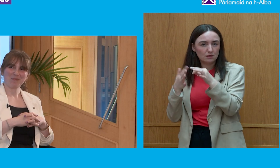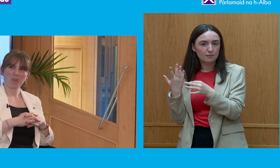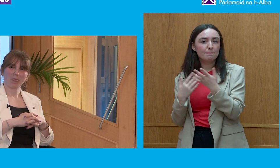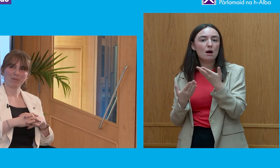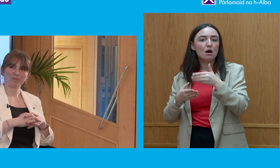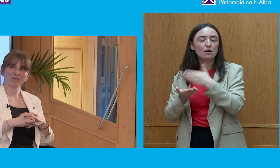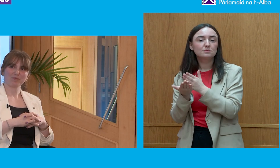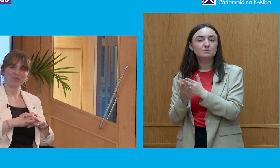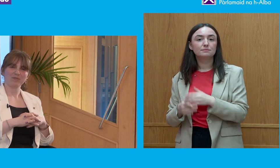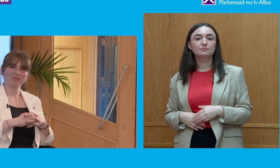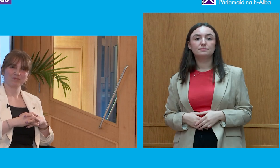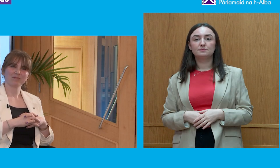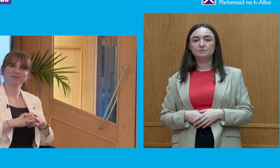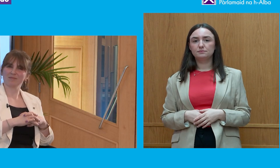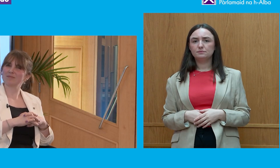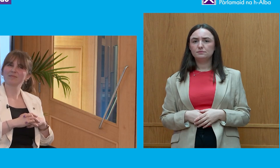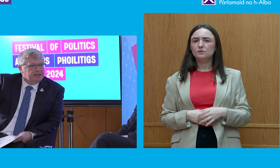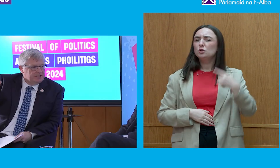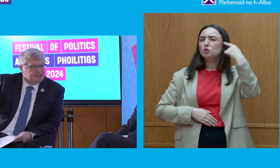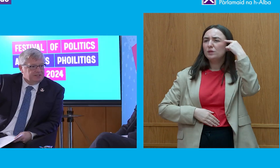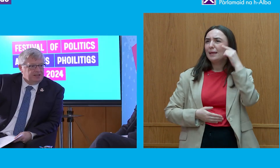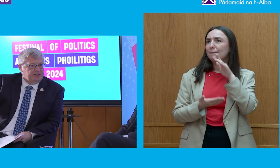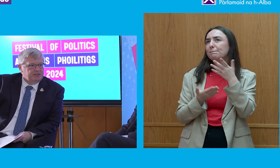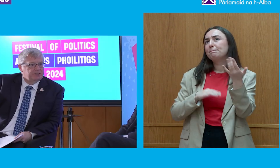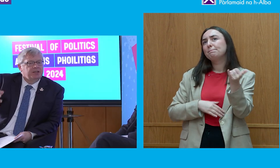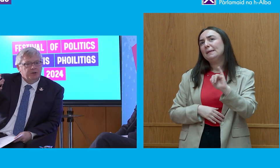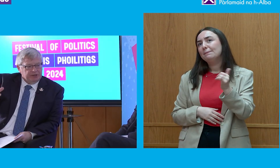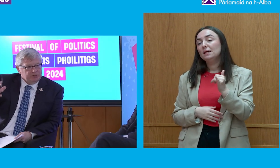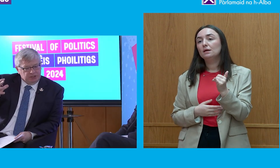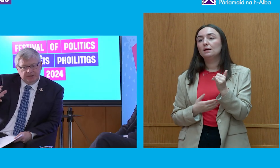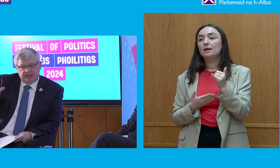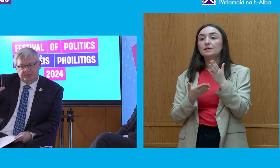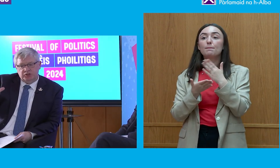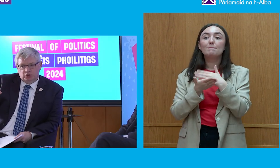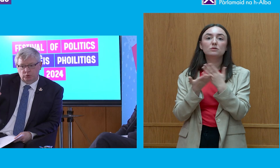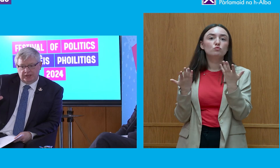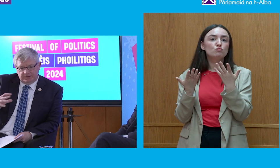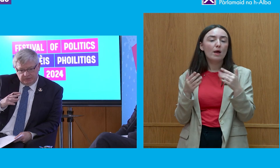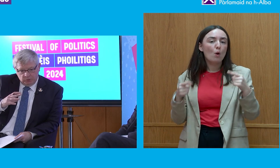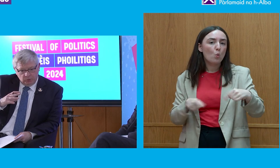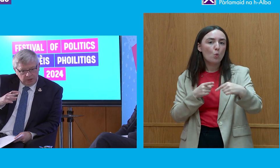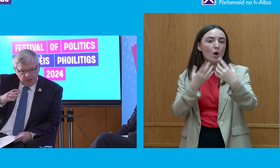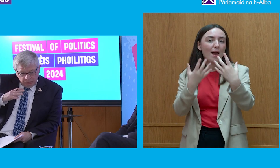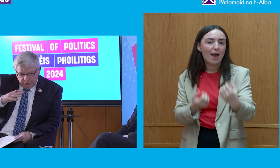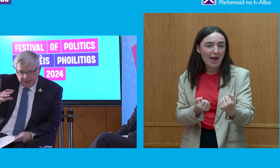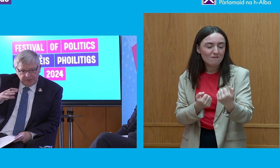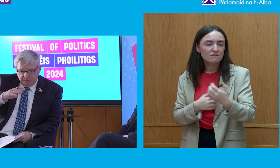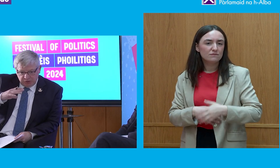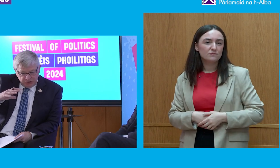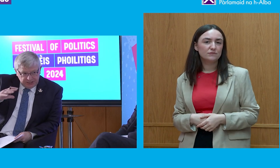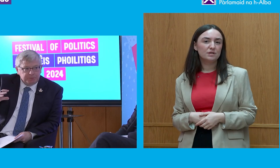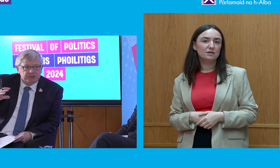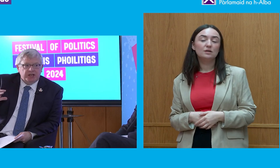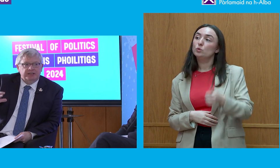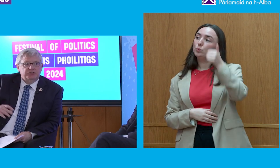more a facet of actually where the challenges occur? We're seeing it in standards, but actually that is a shorthand for really